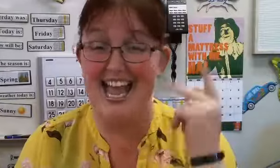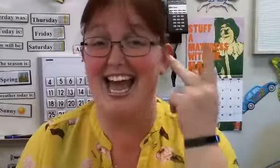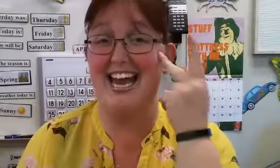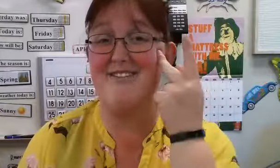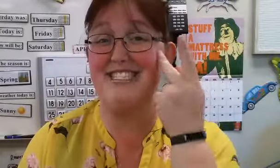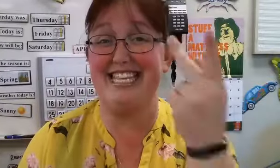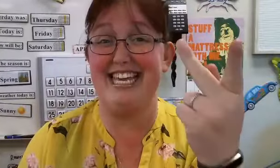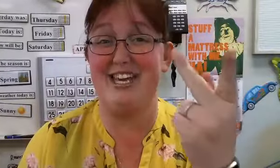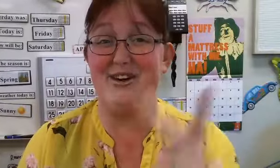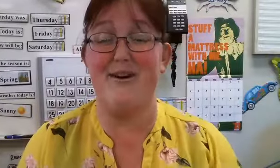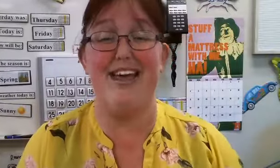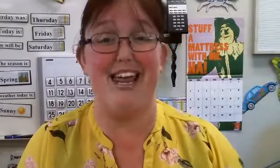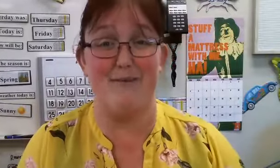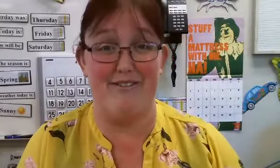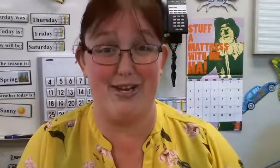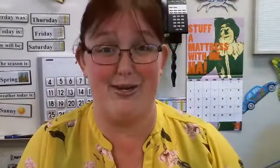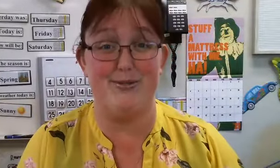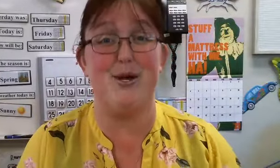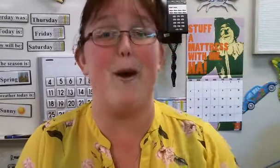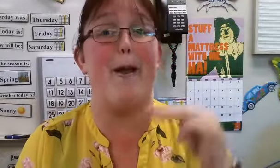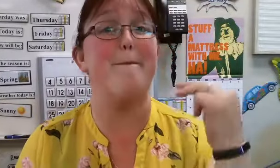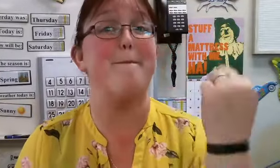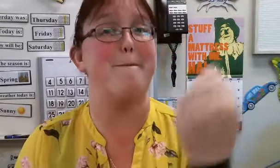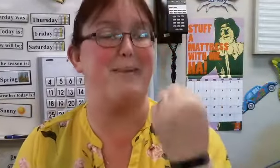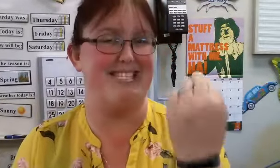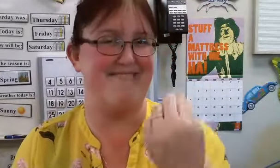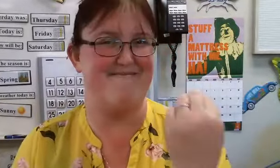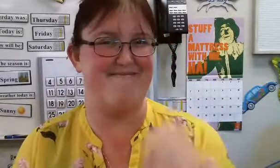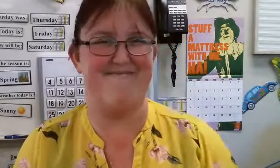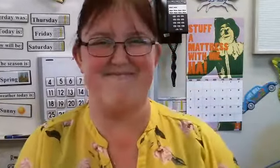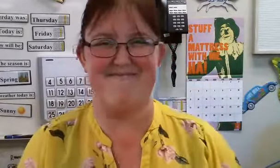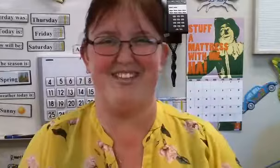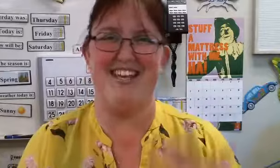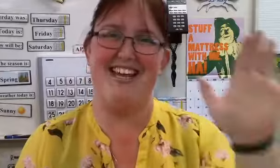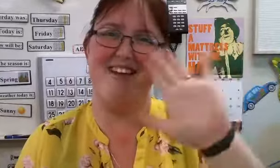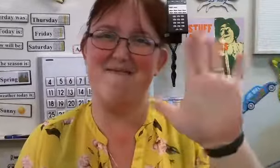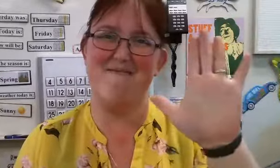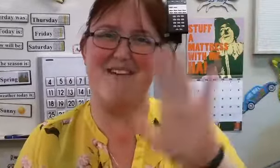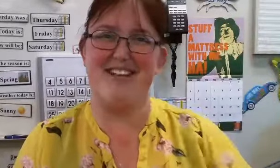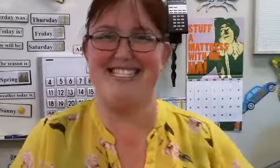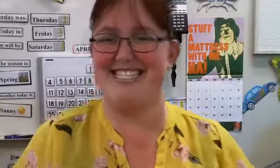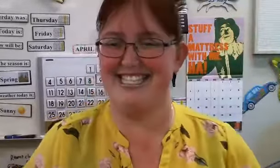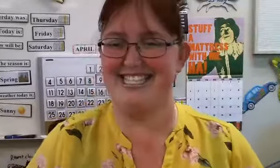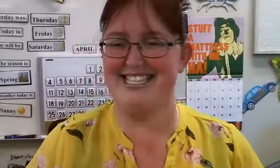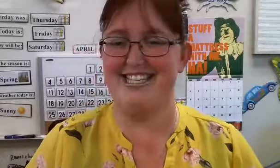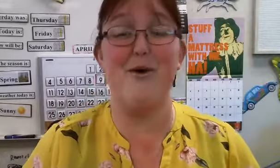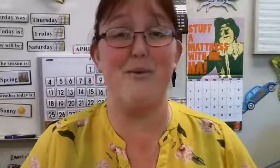And I will see you in my videos on Monday. Bye, friends. Oh,